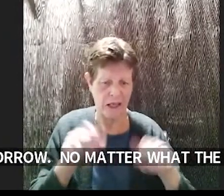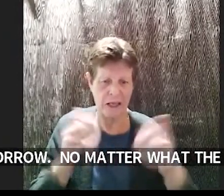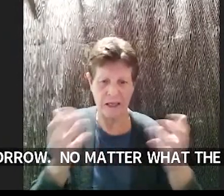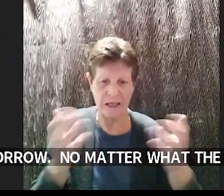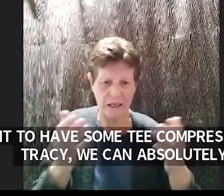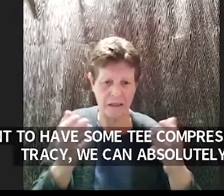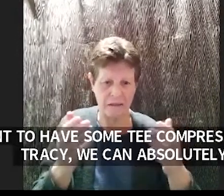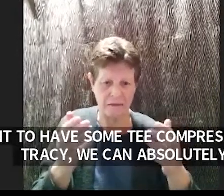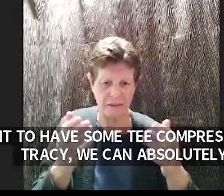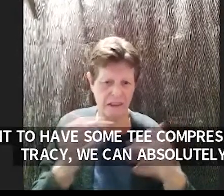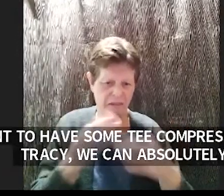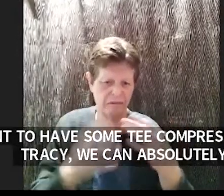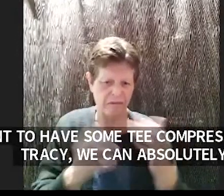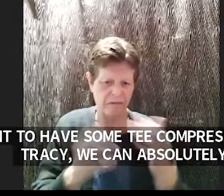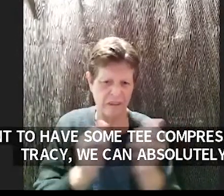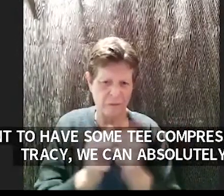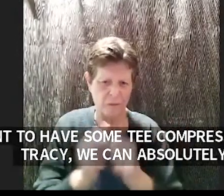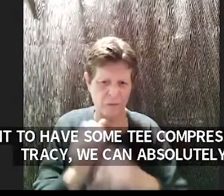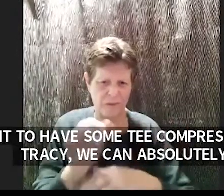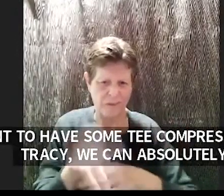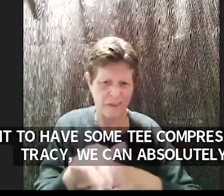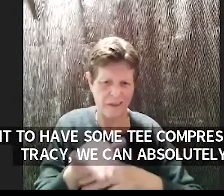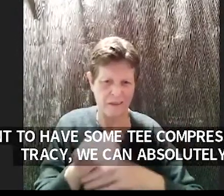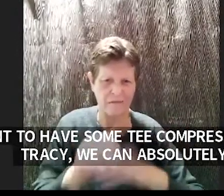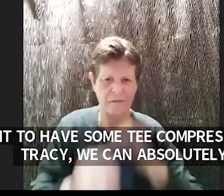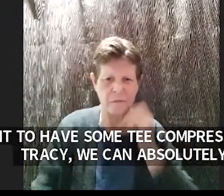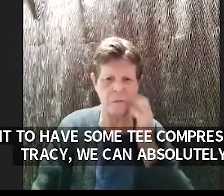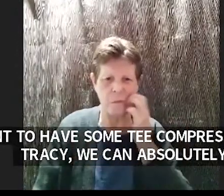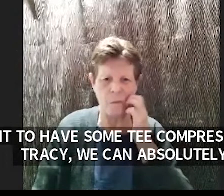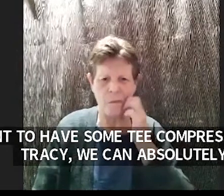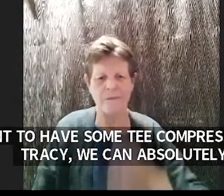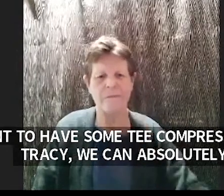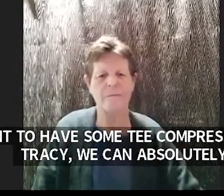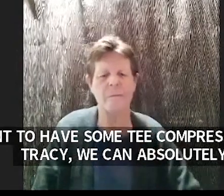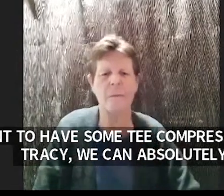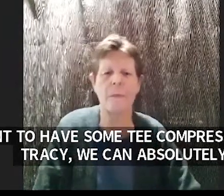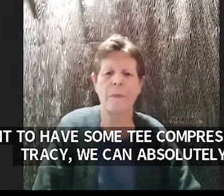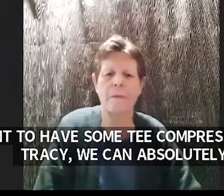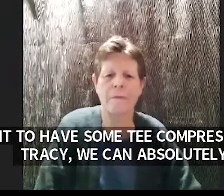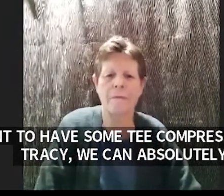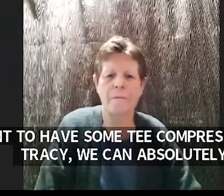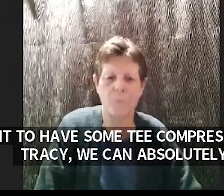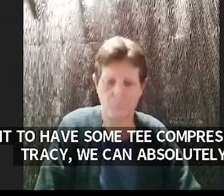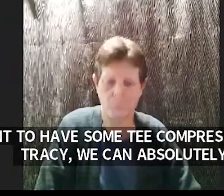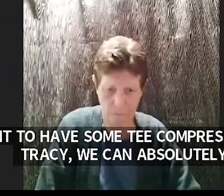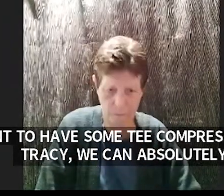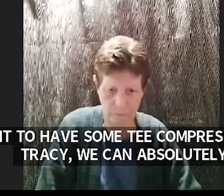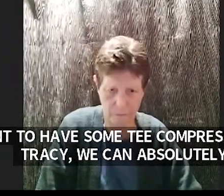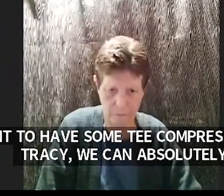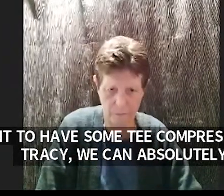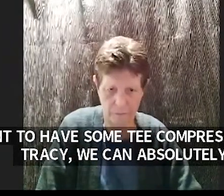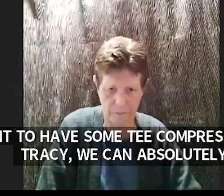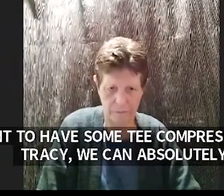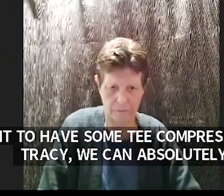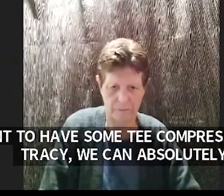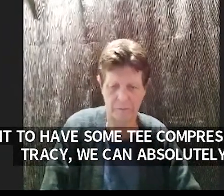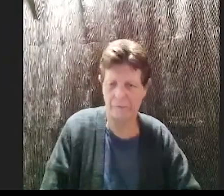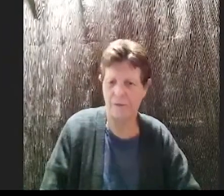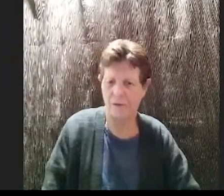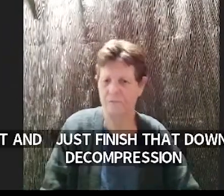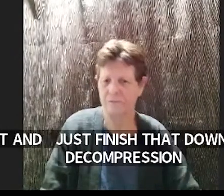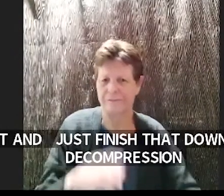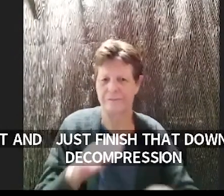that down here um on on a on a decompression note and just work our